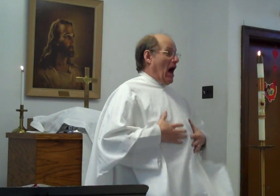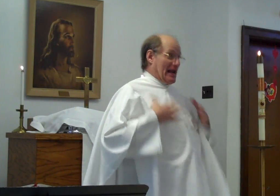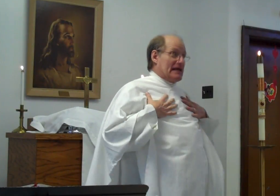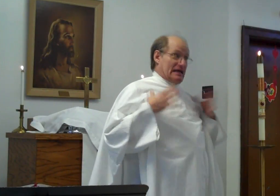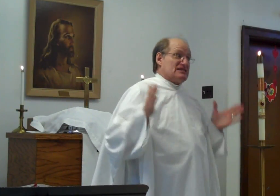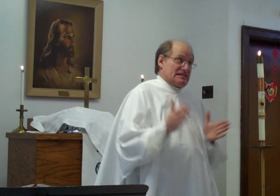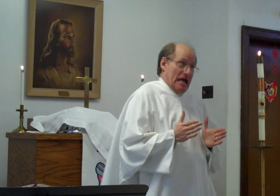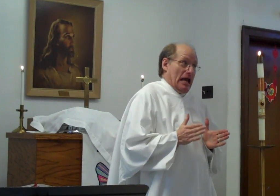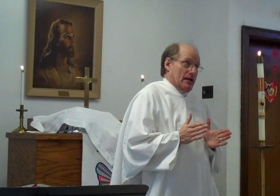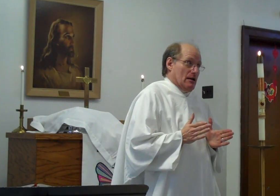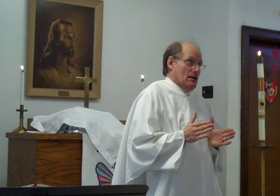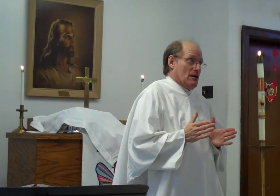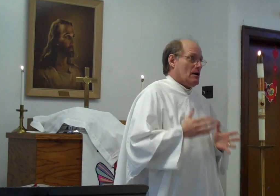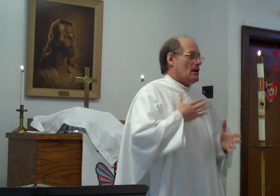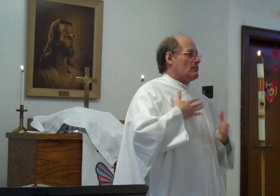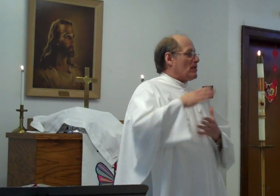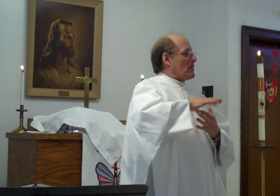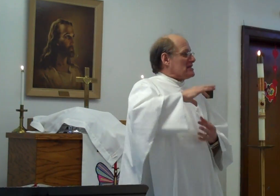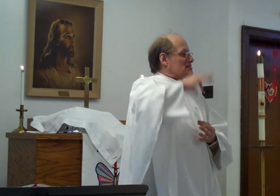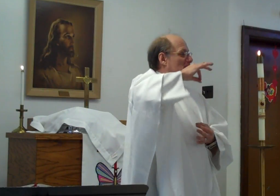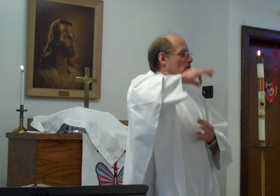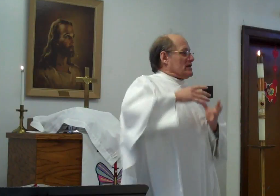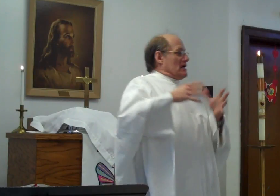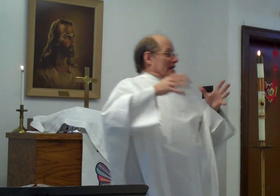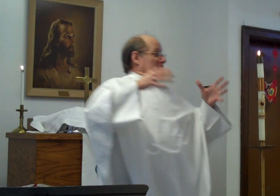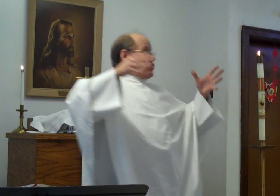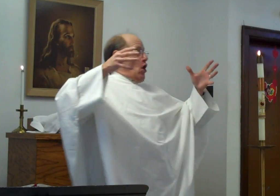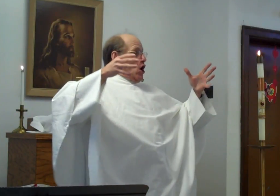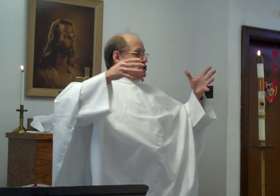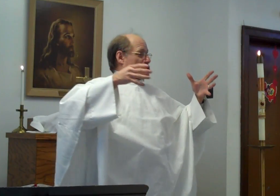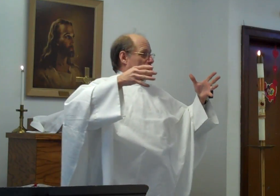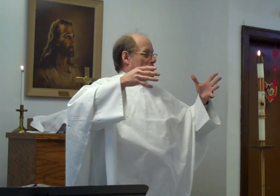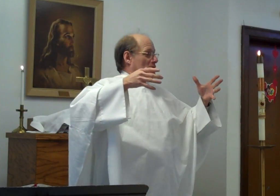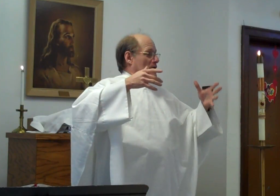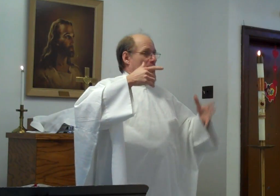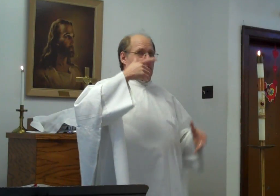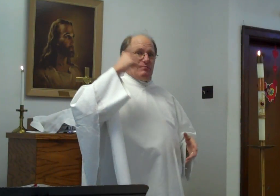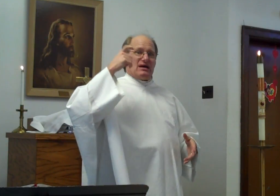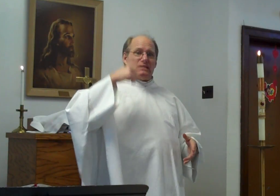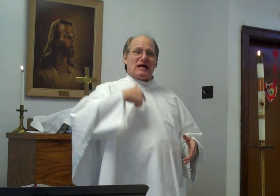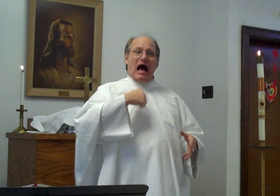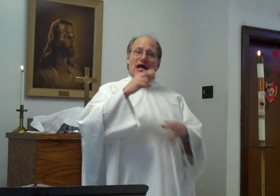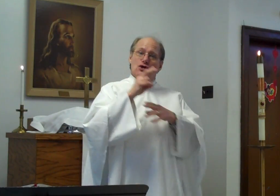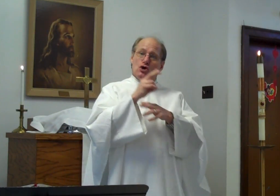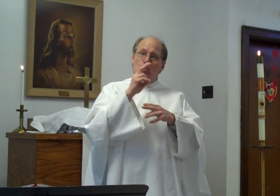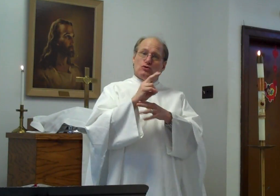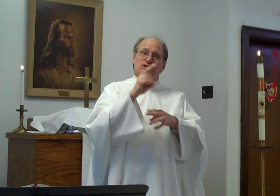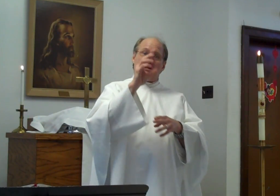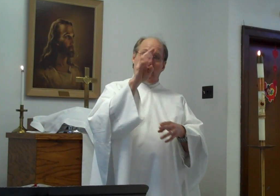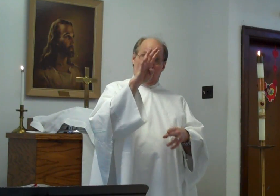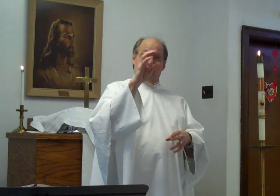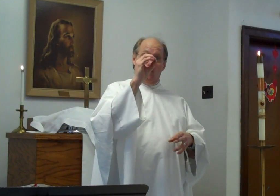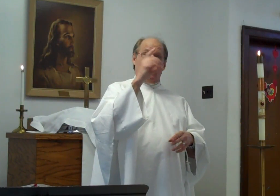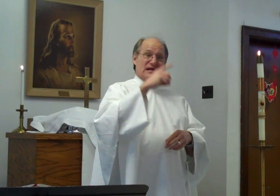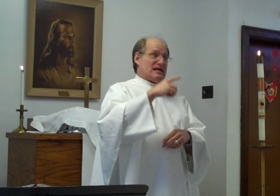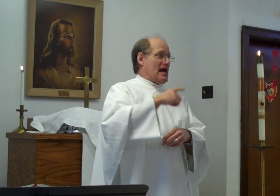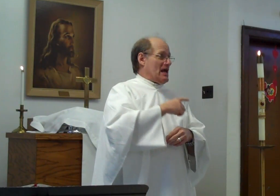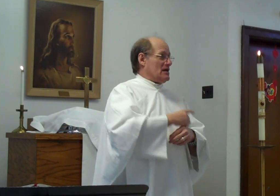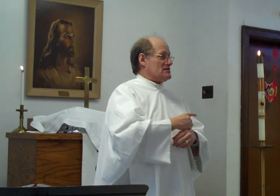body gets thin, but my spirit gets large. Because I use the 40 days